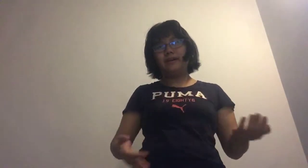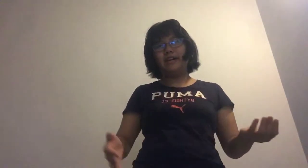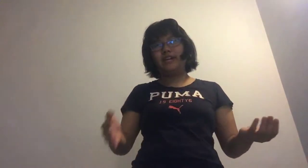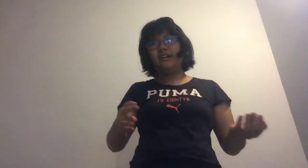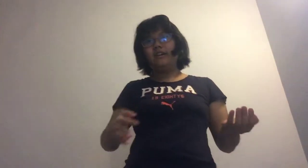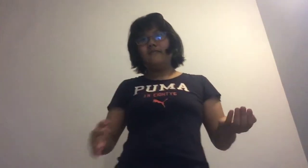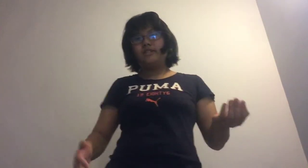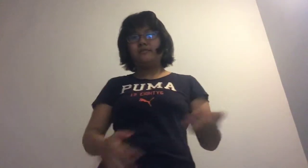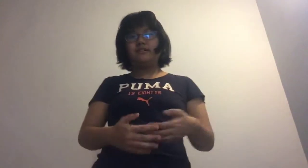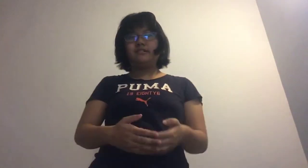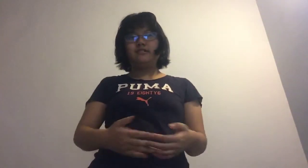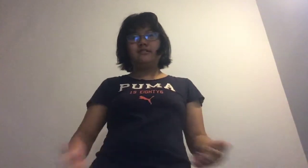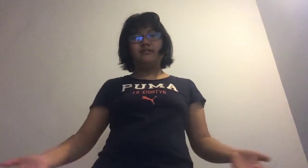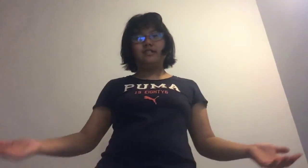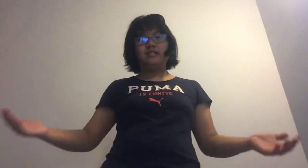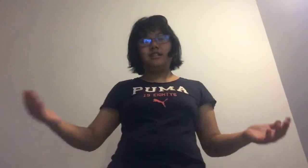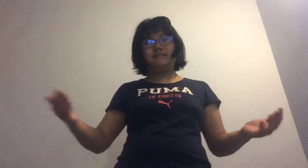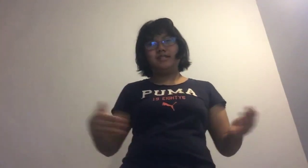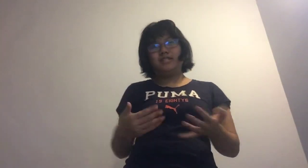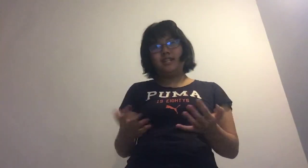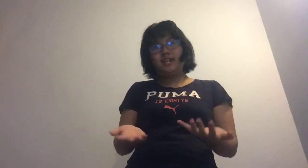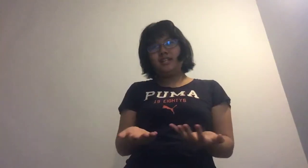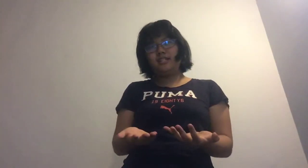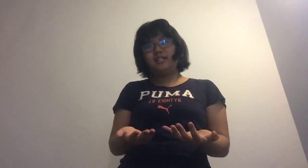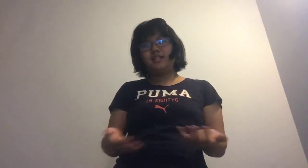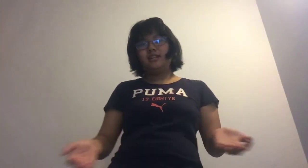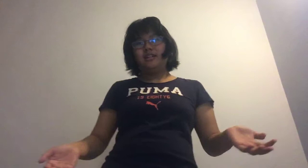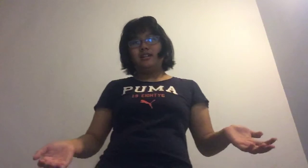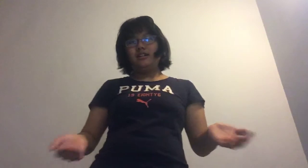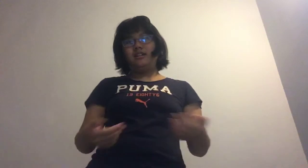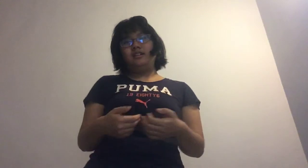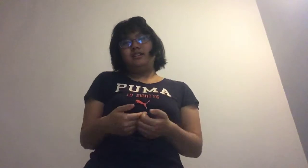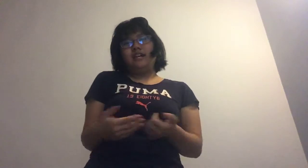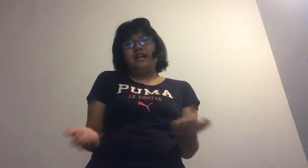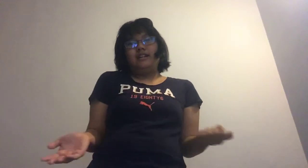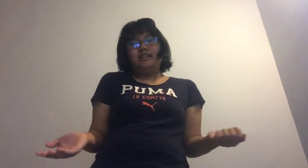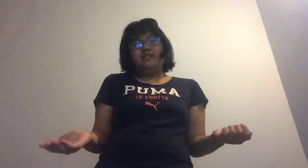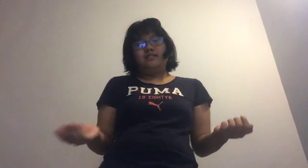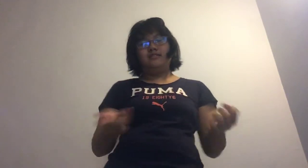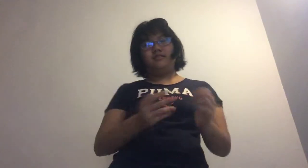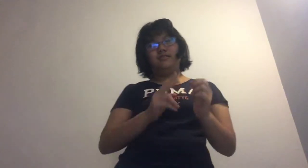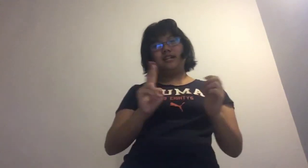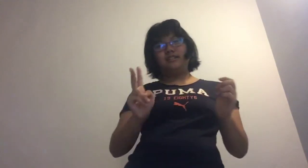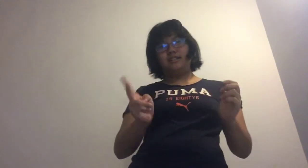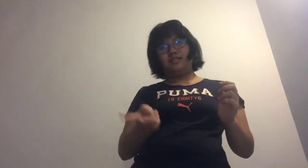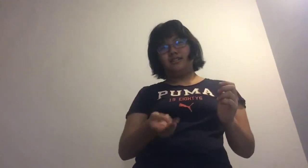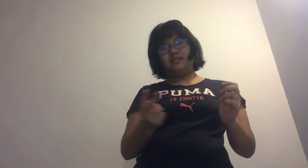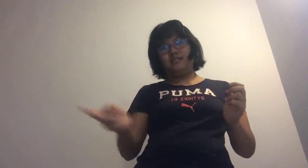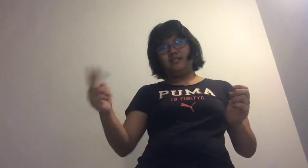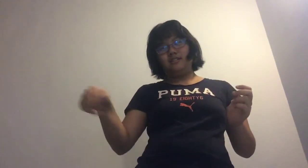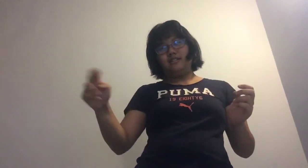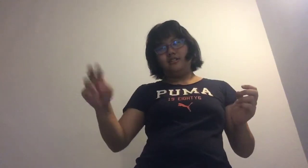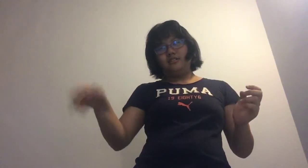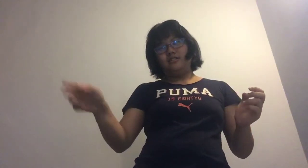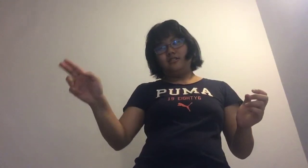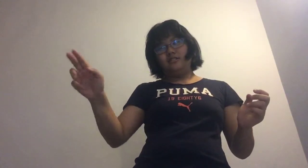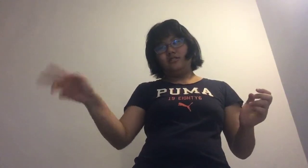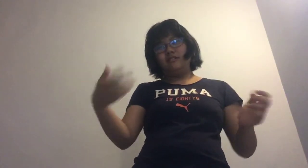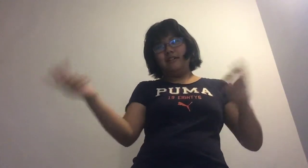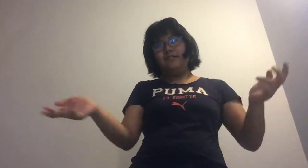my first brother, whose name is Zeus, he died in 2012. Number 12,